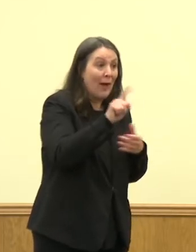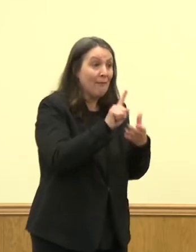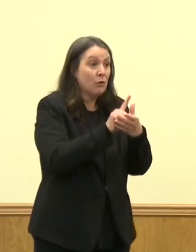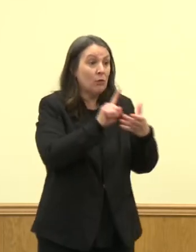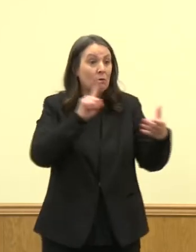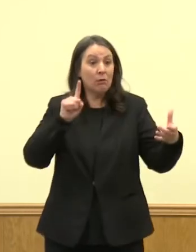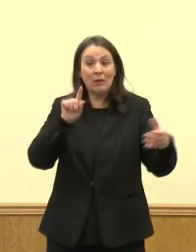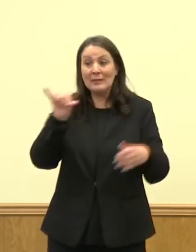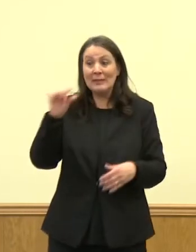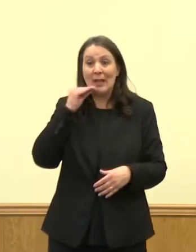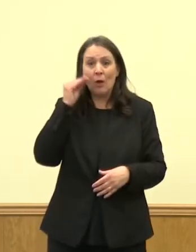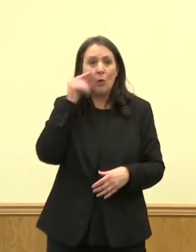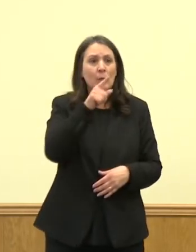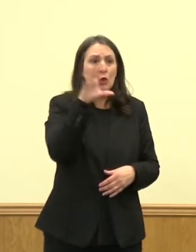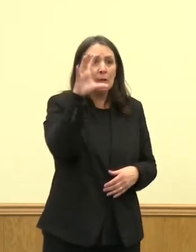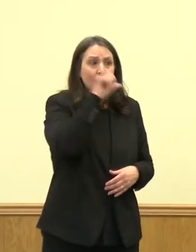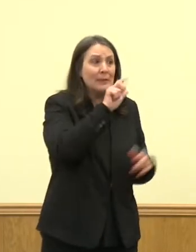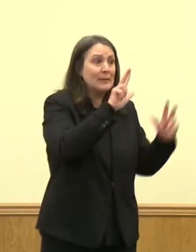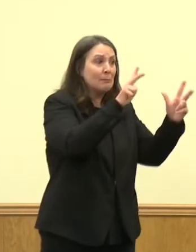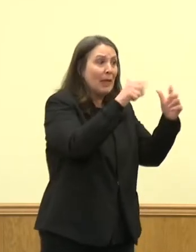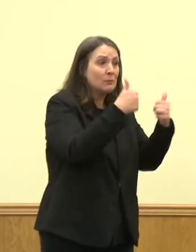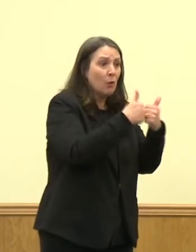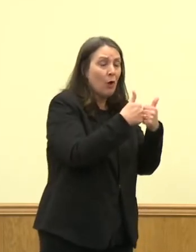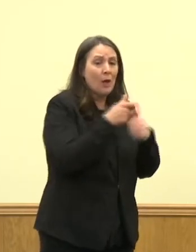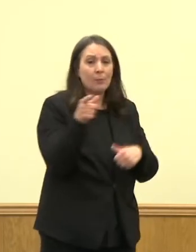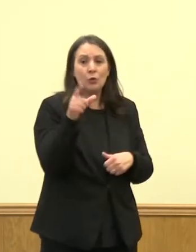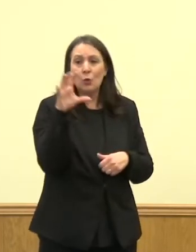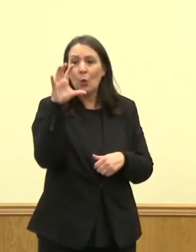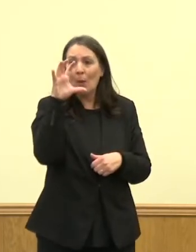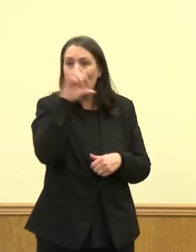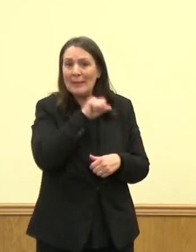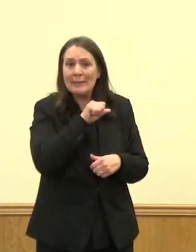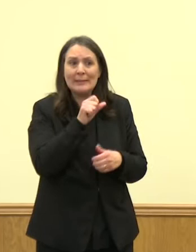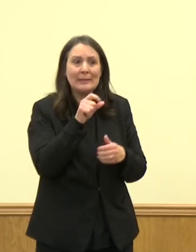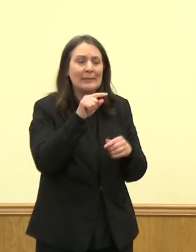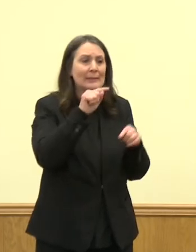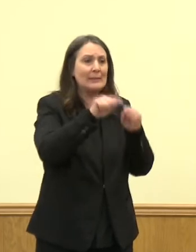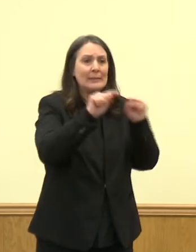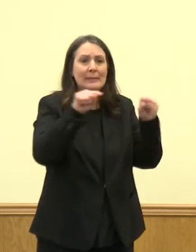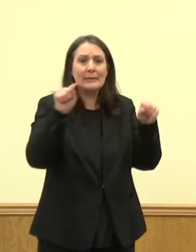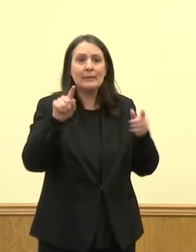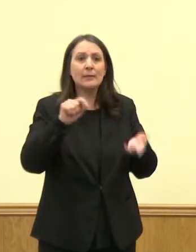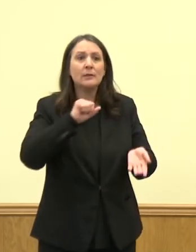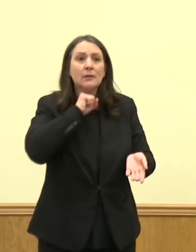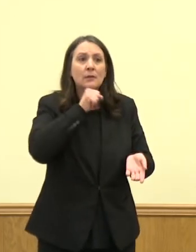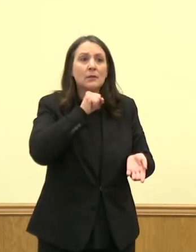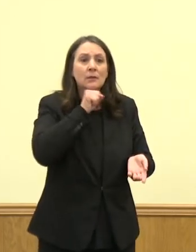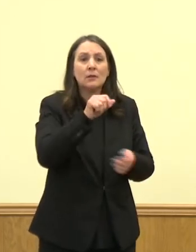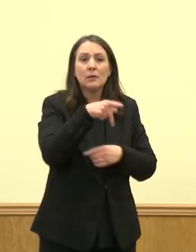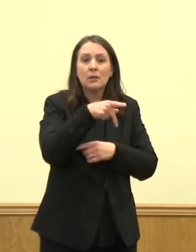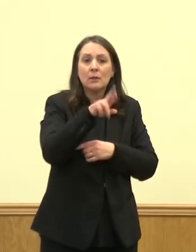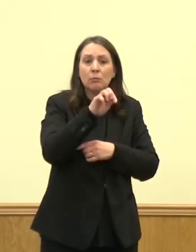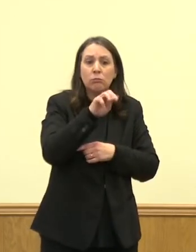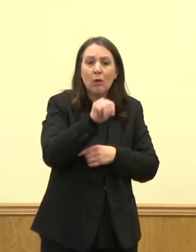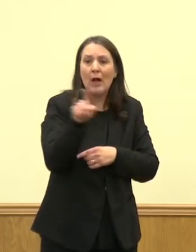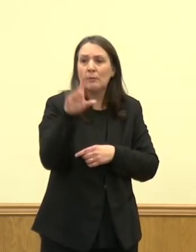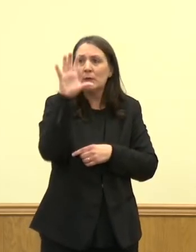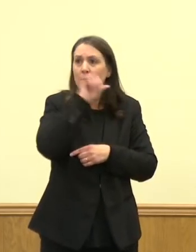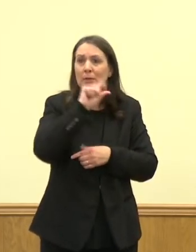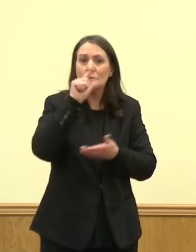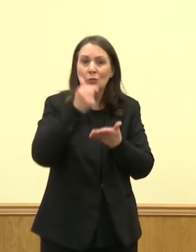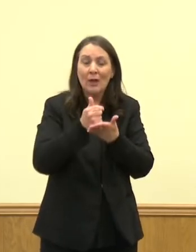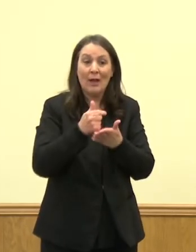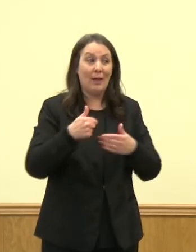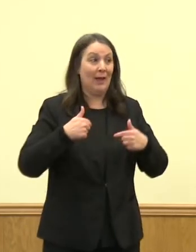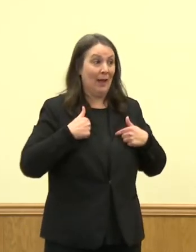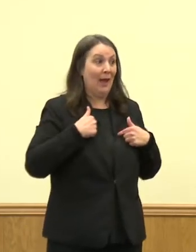miss out on that basketball game, or you can't go to the best way for us to gather for prom or for graduation and all those things that we remember